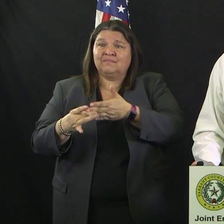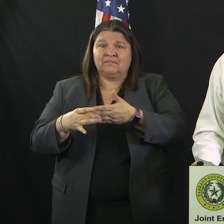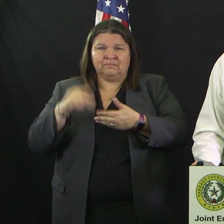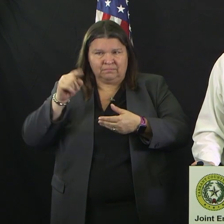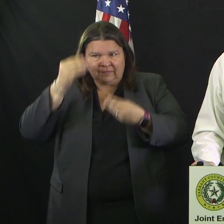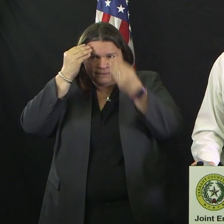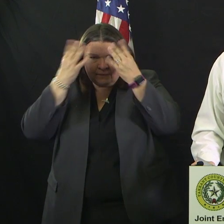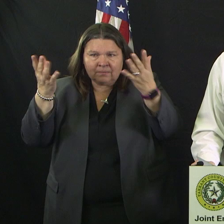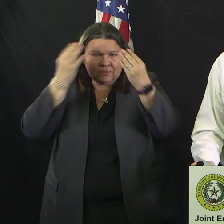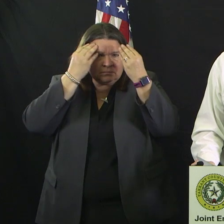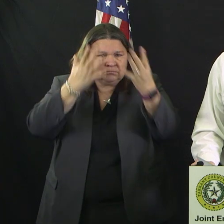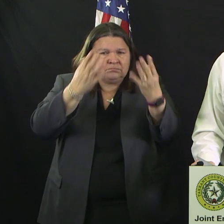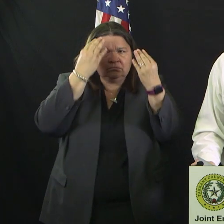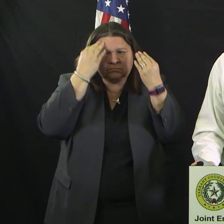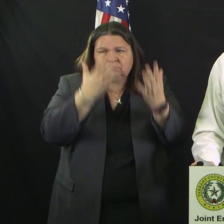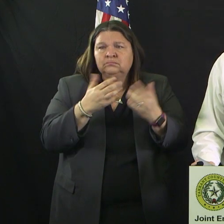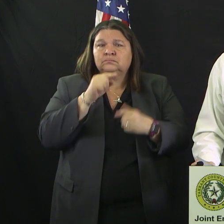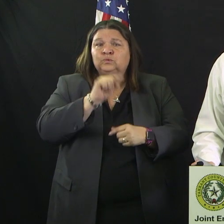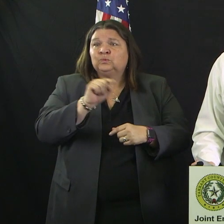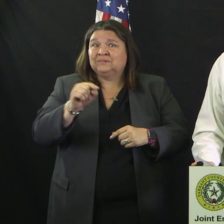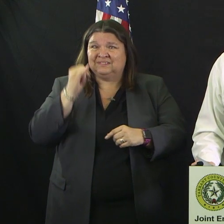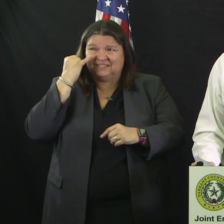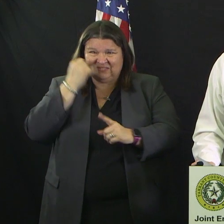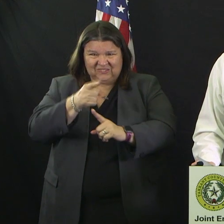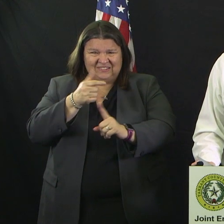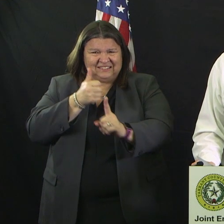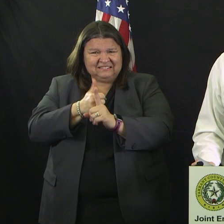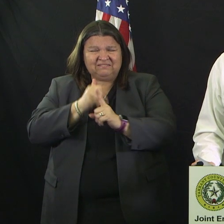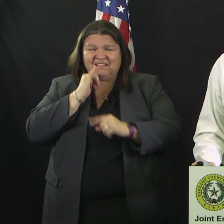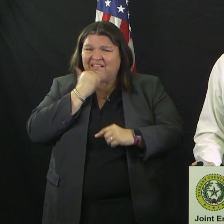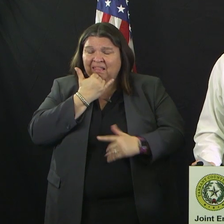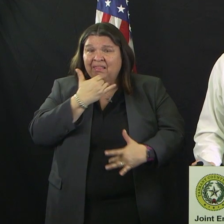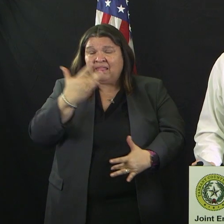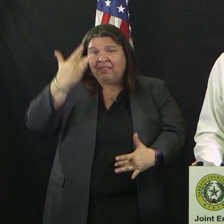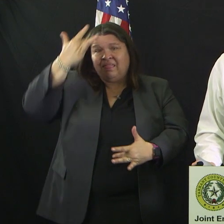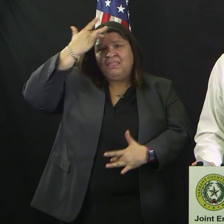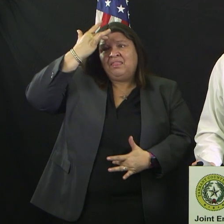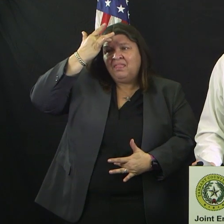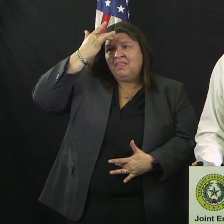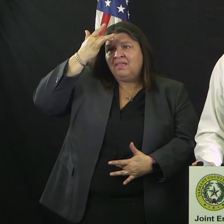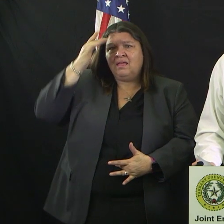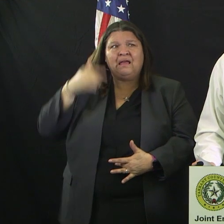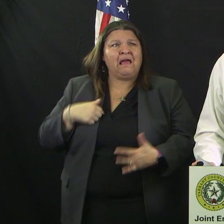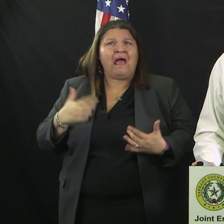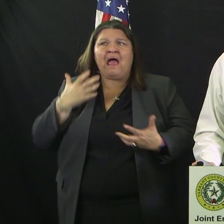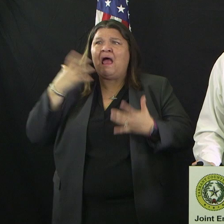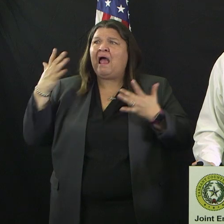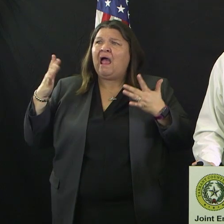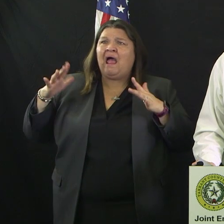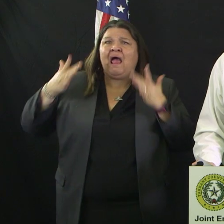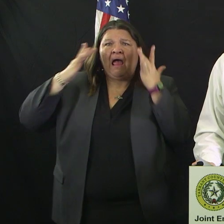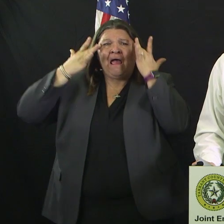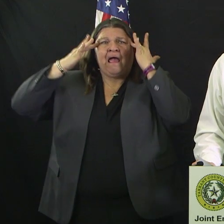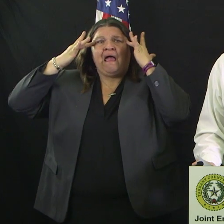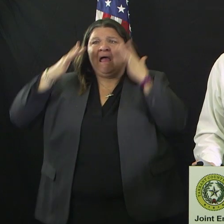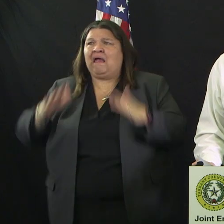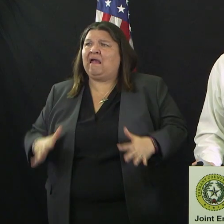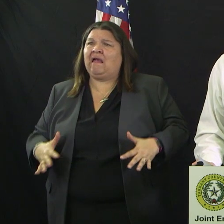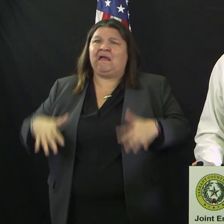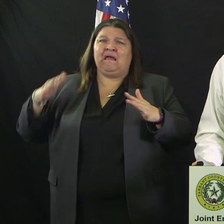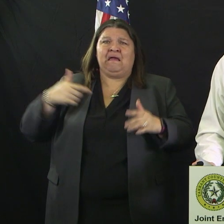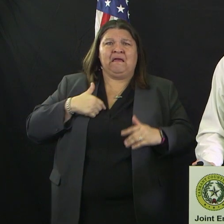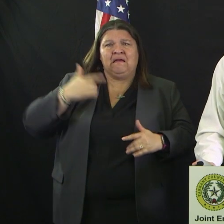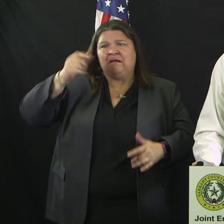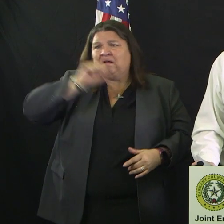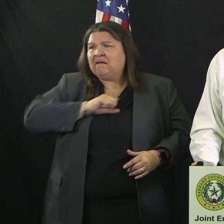they become ill. We know there's a lot of questions around what we should do or what I should do if I become sick. Should I call 911? When should I